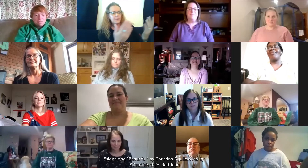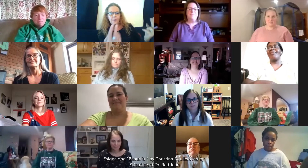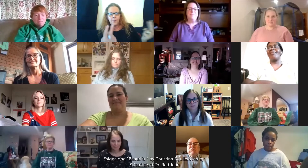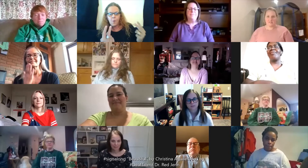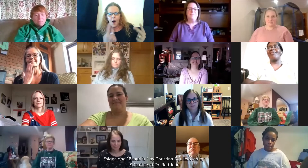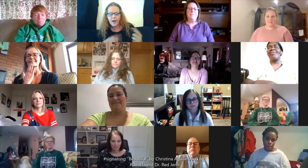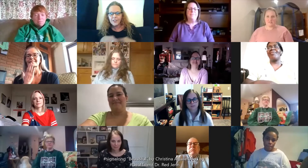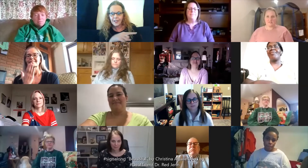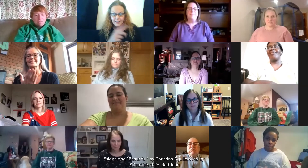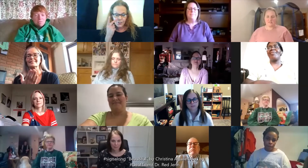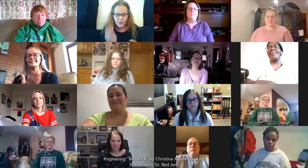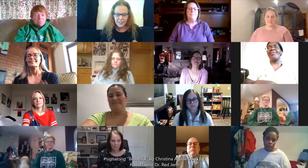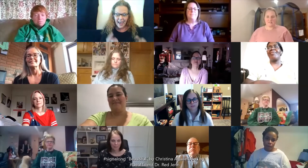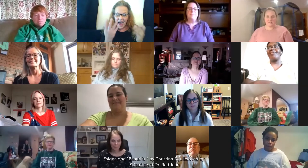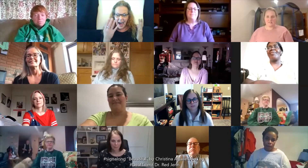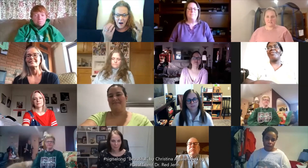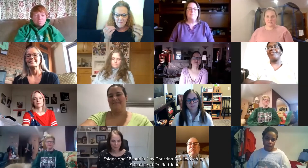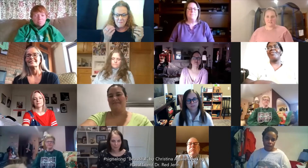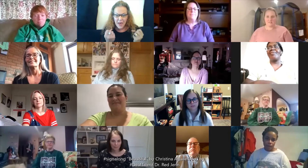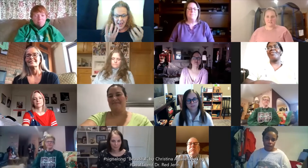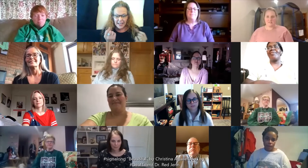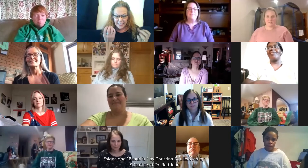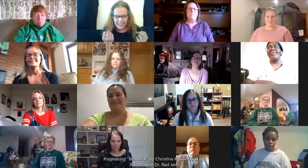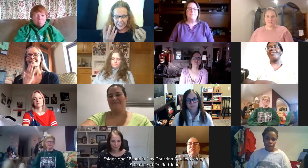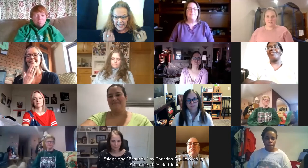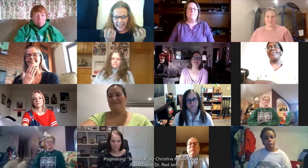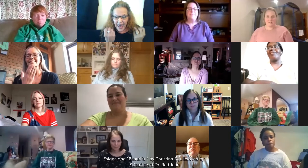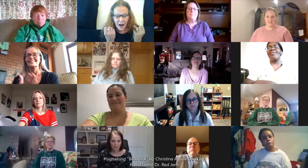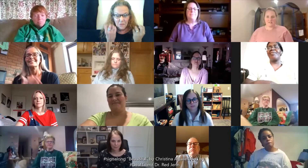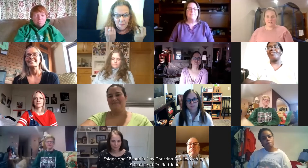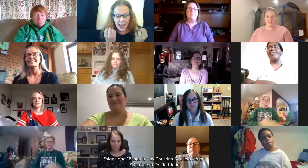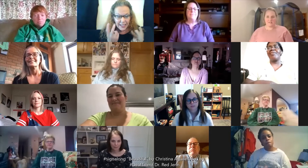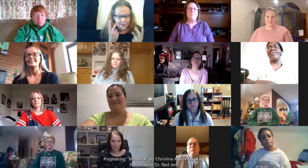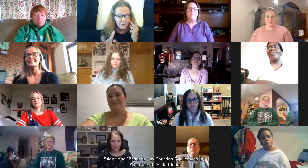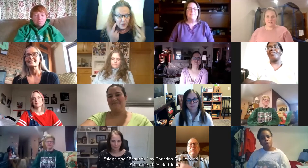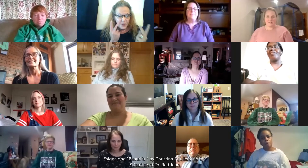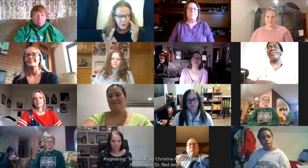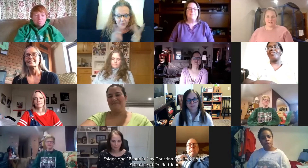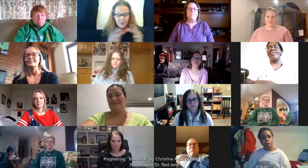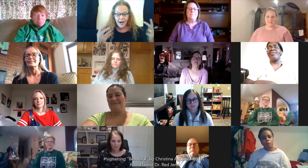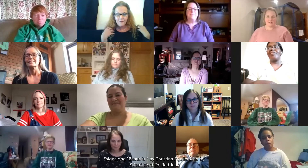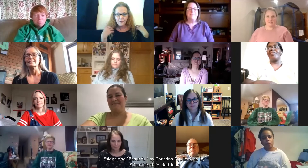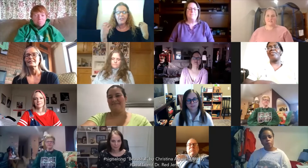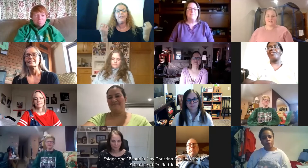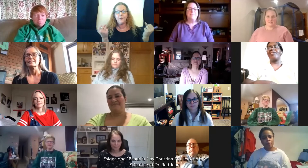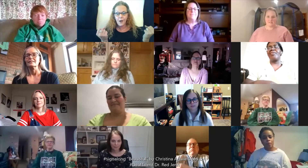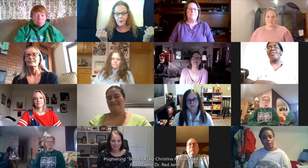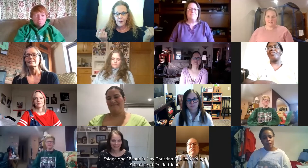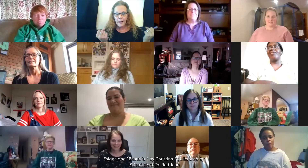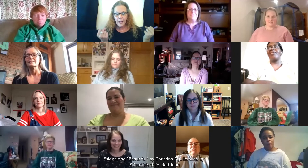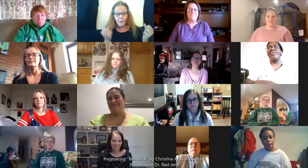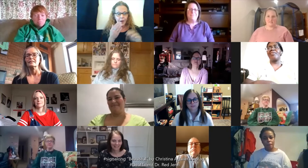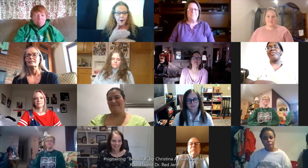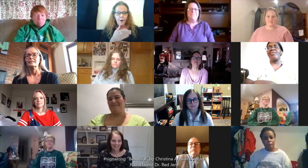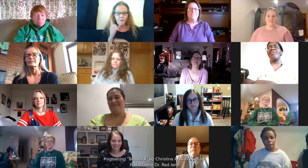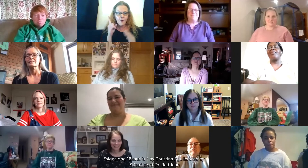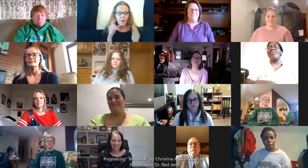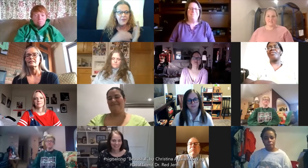people watching us did you see how many how many views we got for hero we are over 1